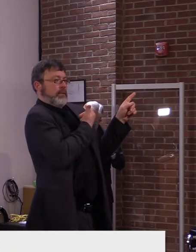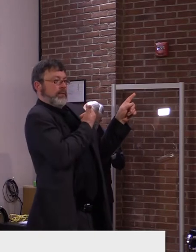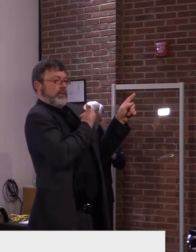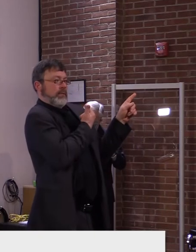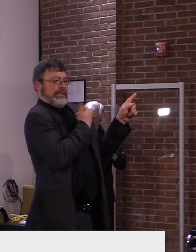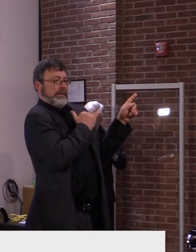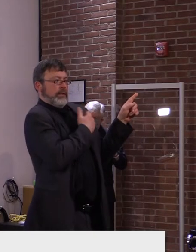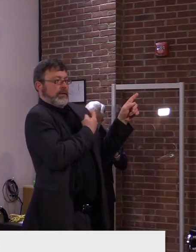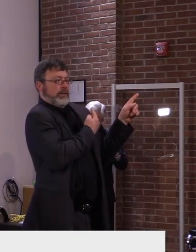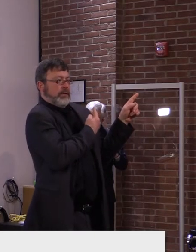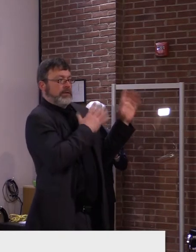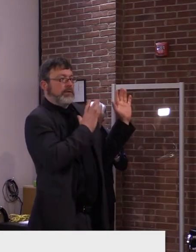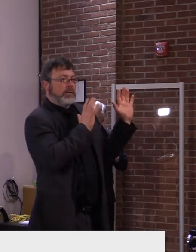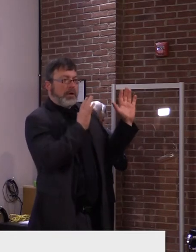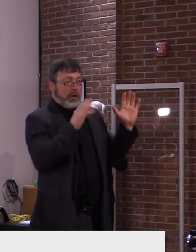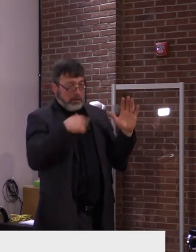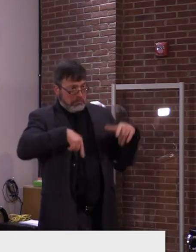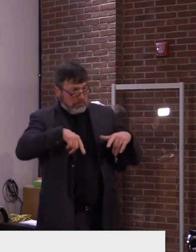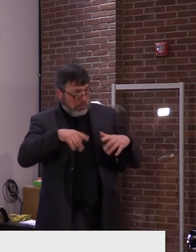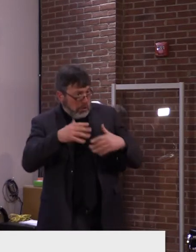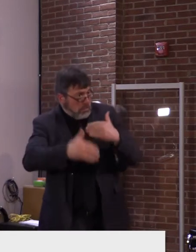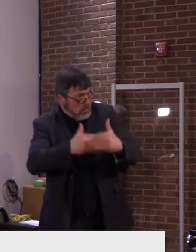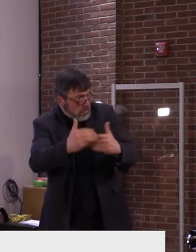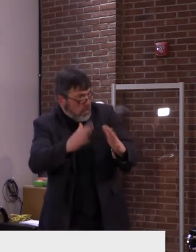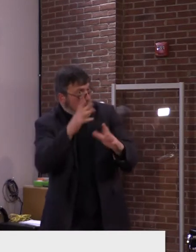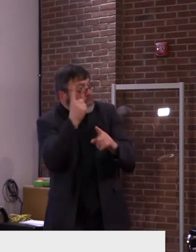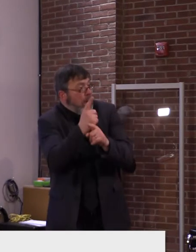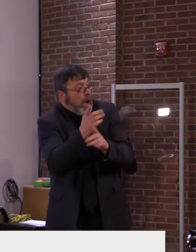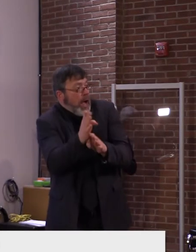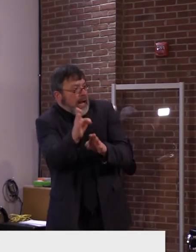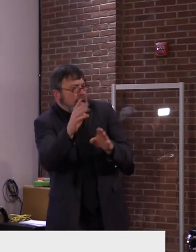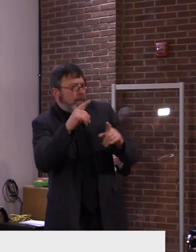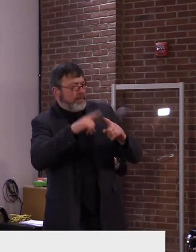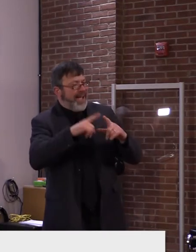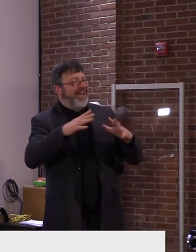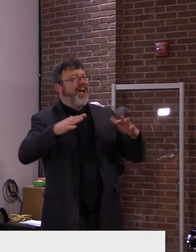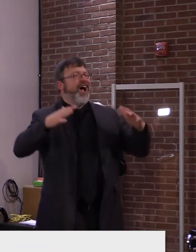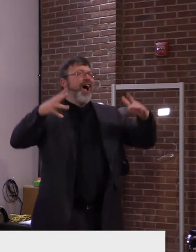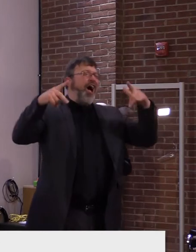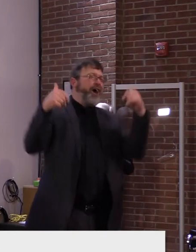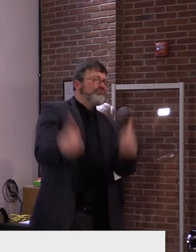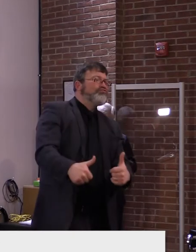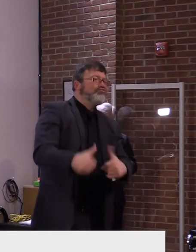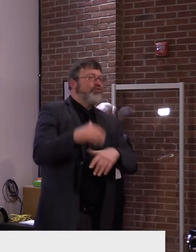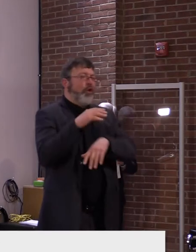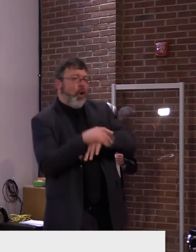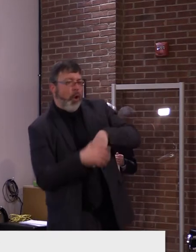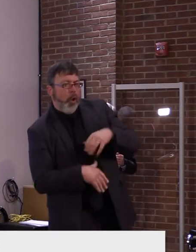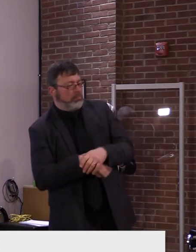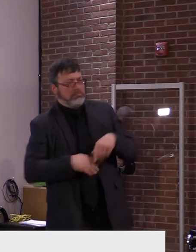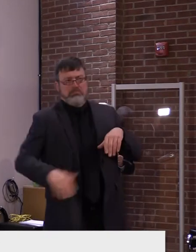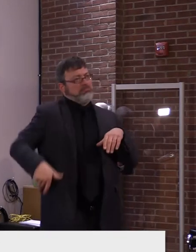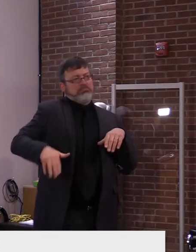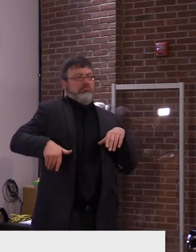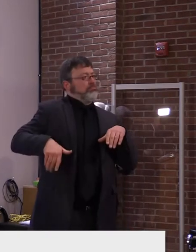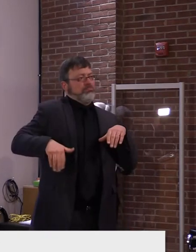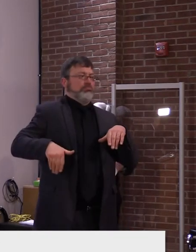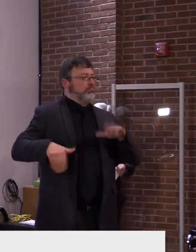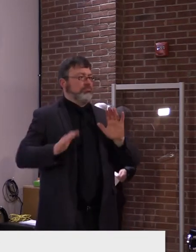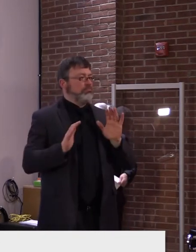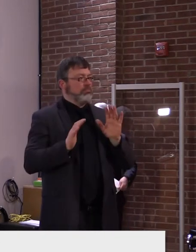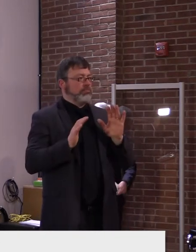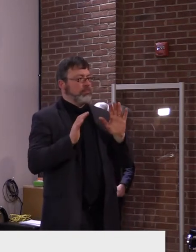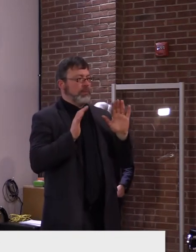uh, but this isn't a real solid foundation. This is built on billions of dollars of injected federal money,